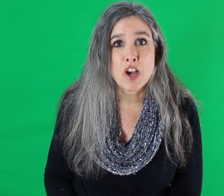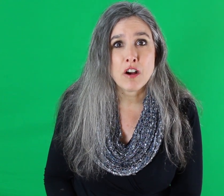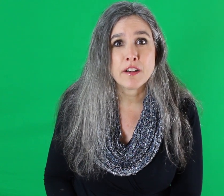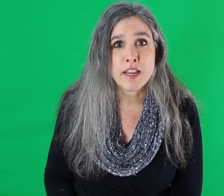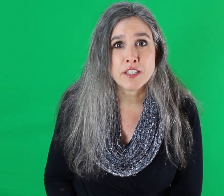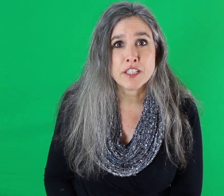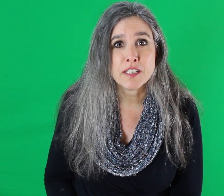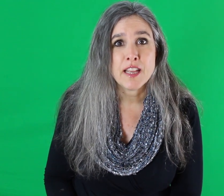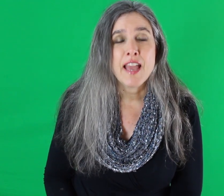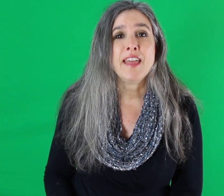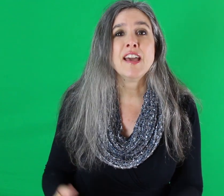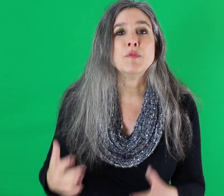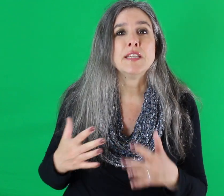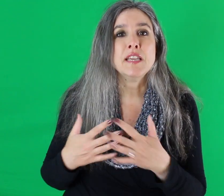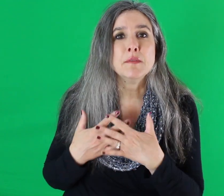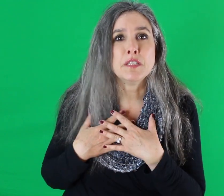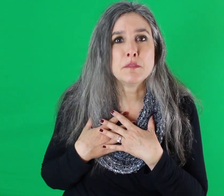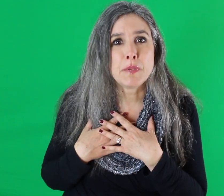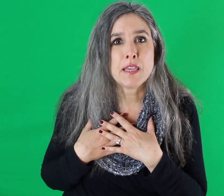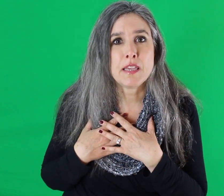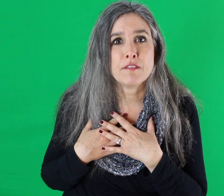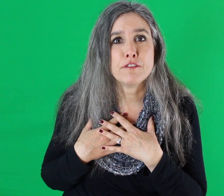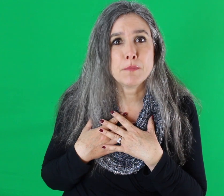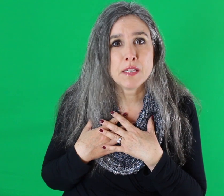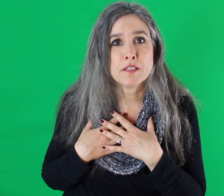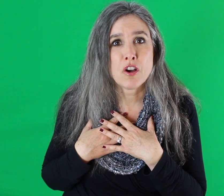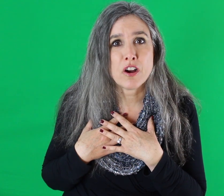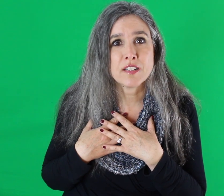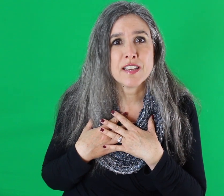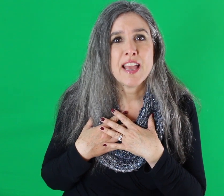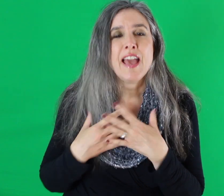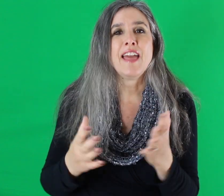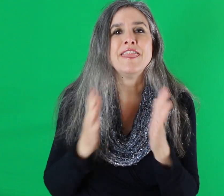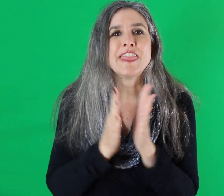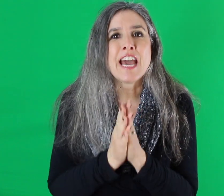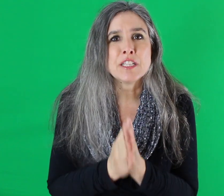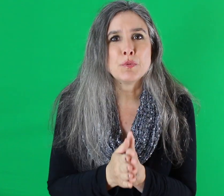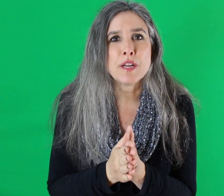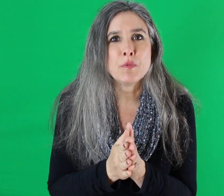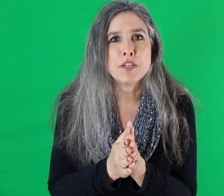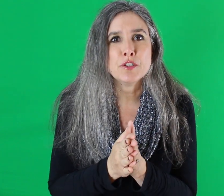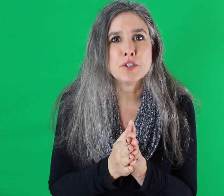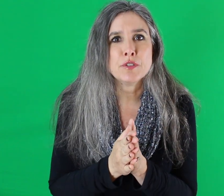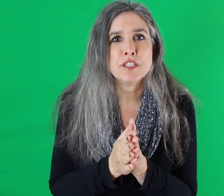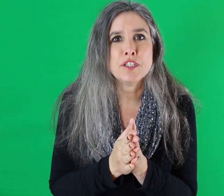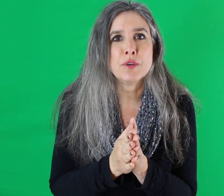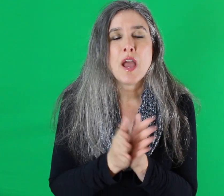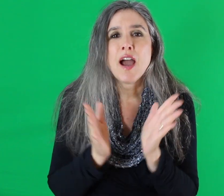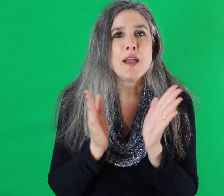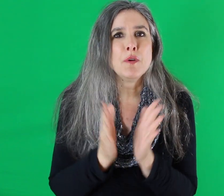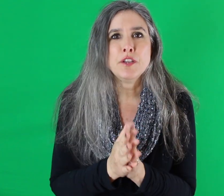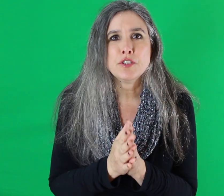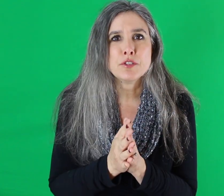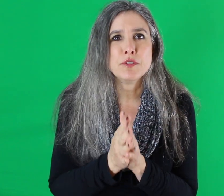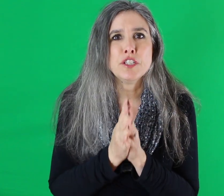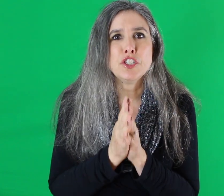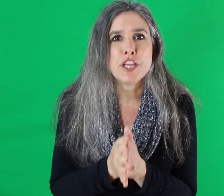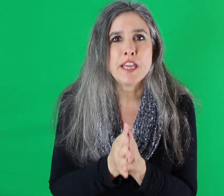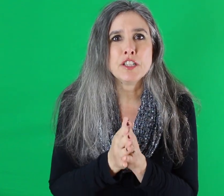our nation. And that was him speaking from his heart. And that's what I want your children to do. I want your children to change